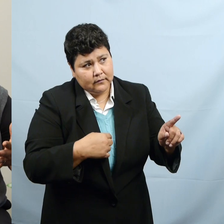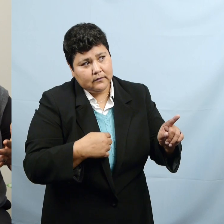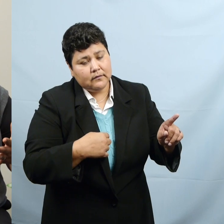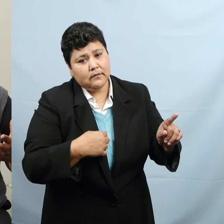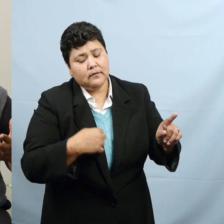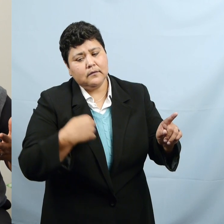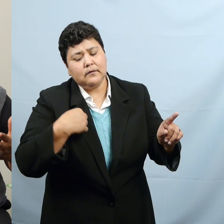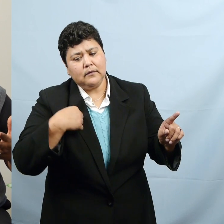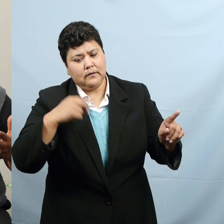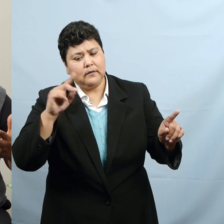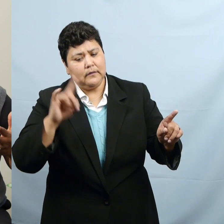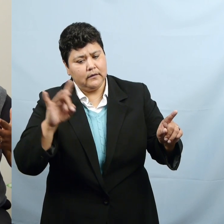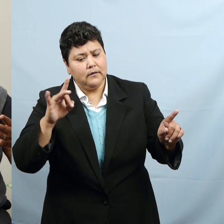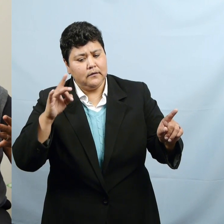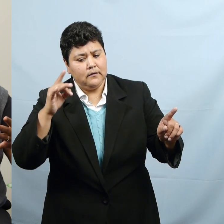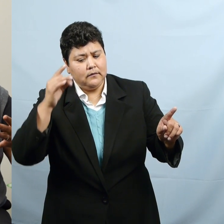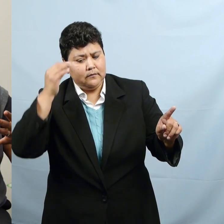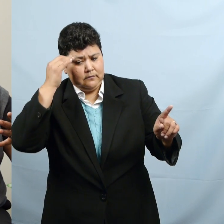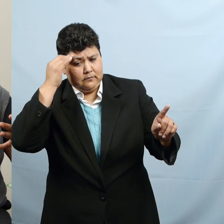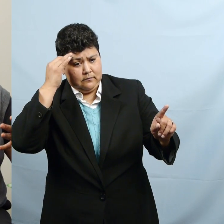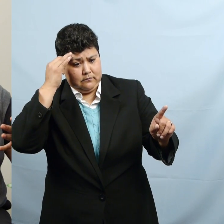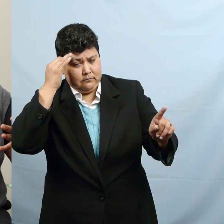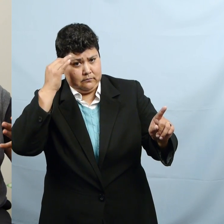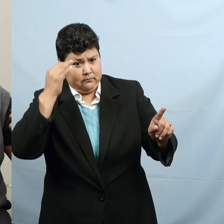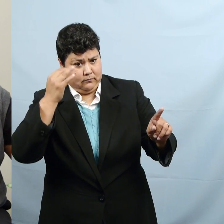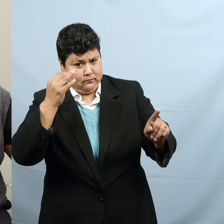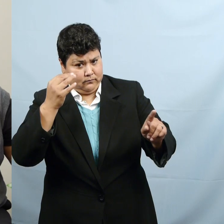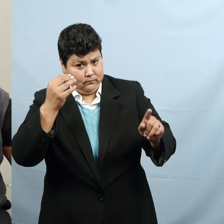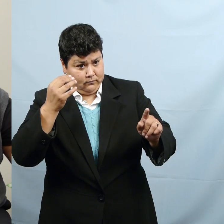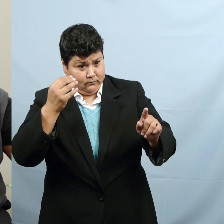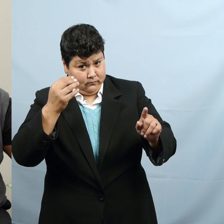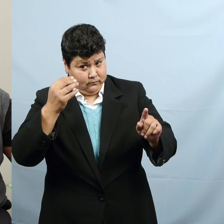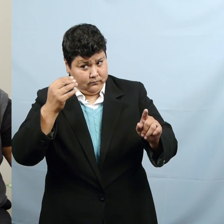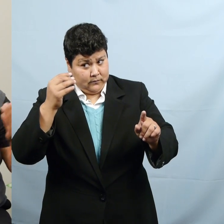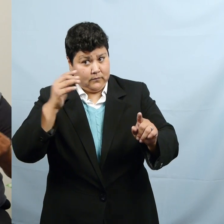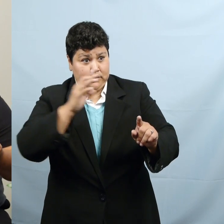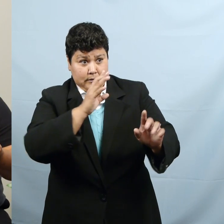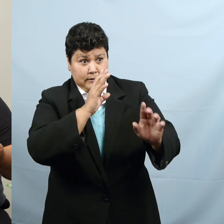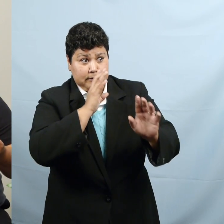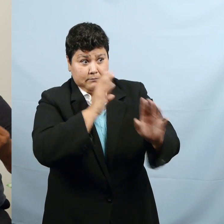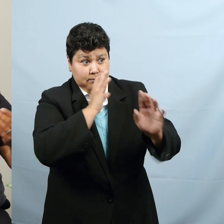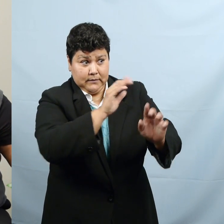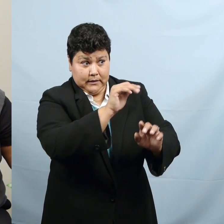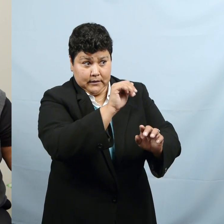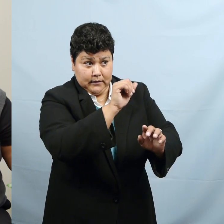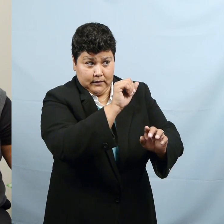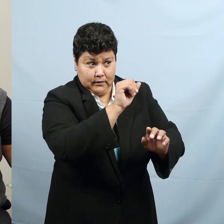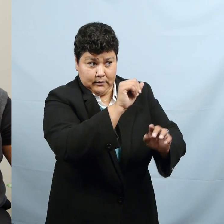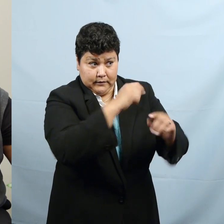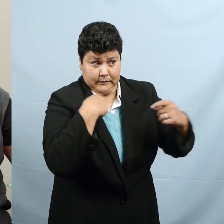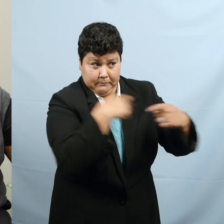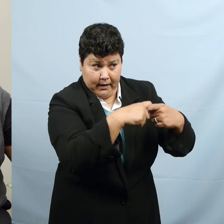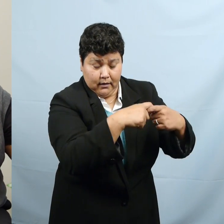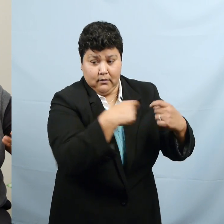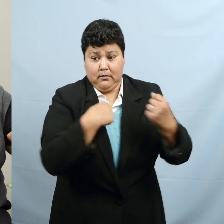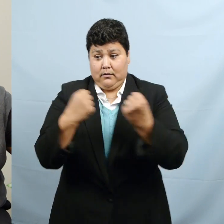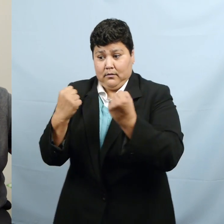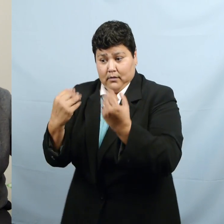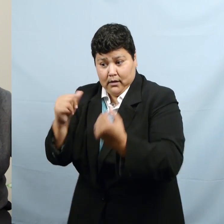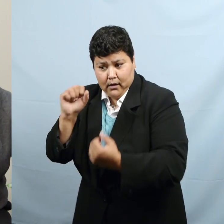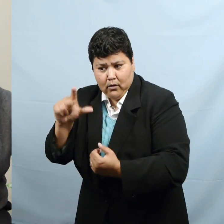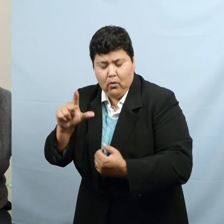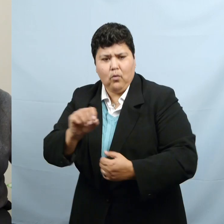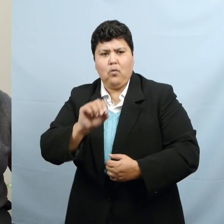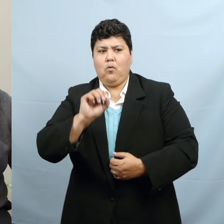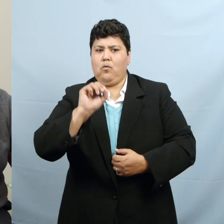wondered, is it going to be primarily going from Spanish into ASL or primarily from English